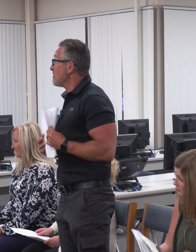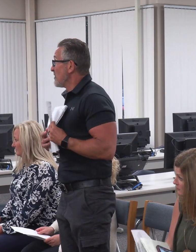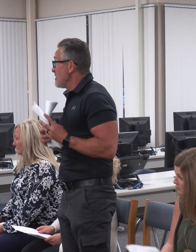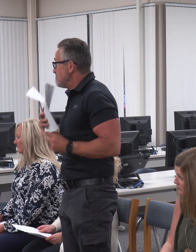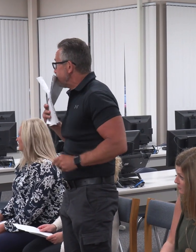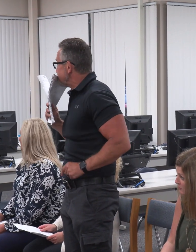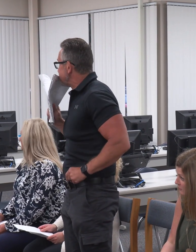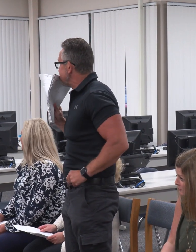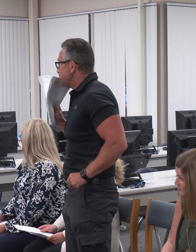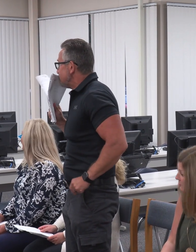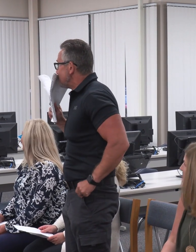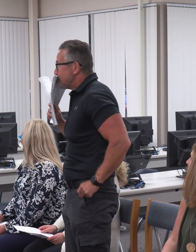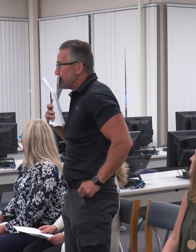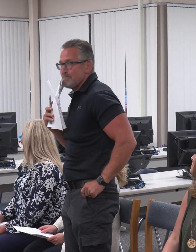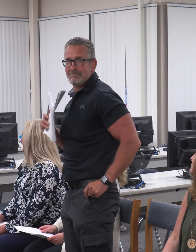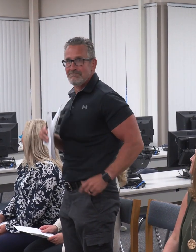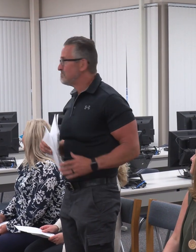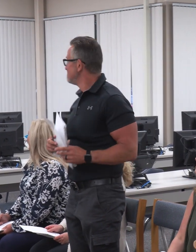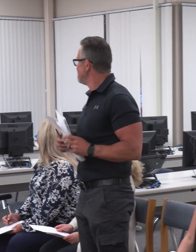hopeful. for one short letter.